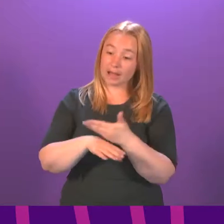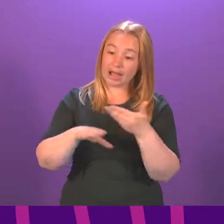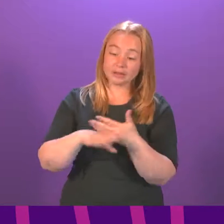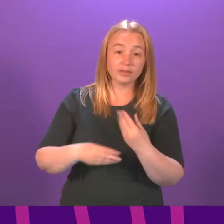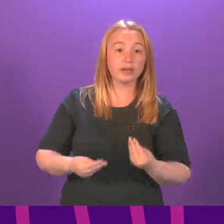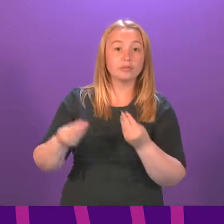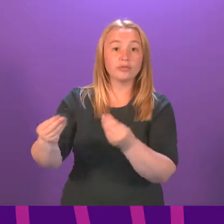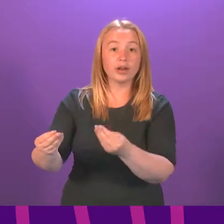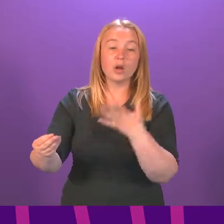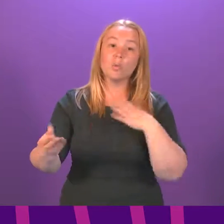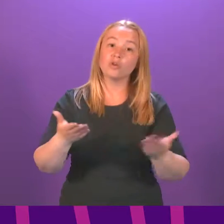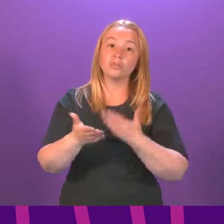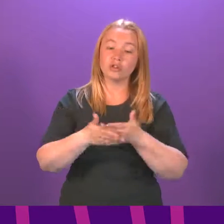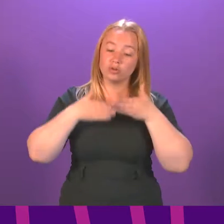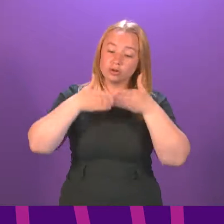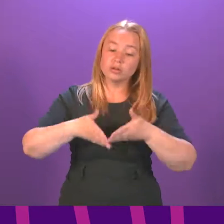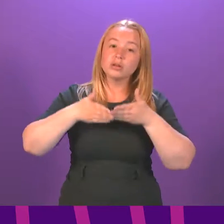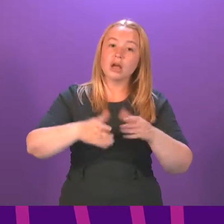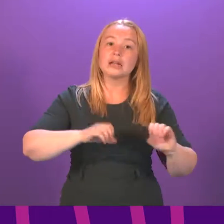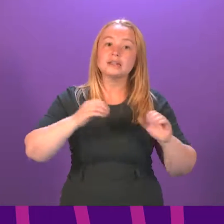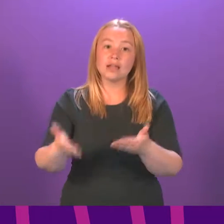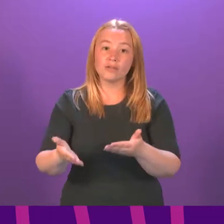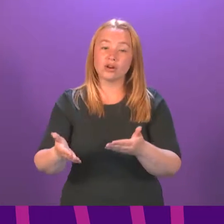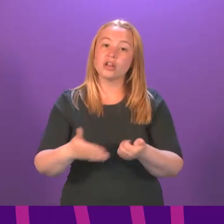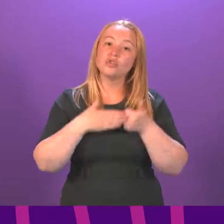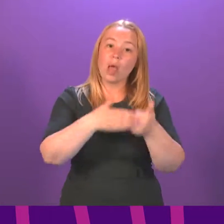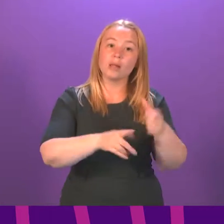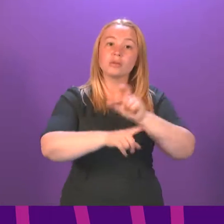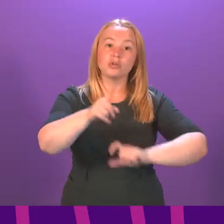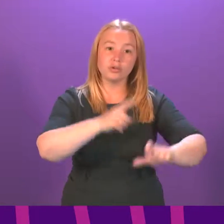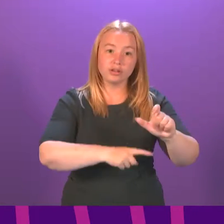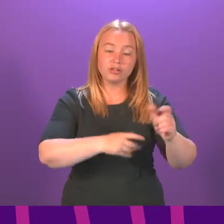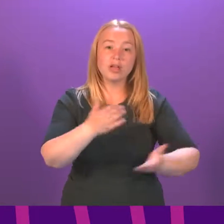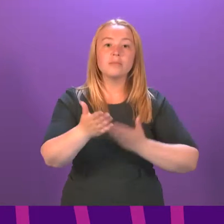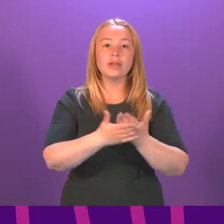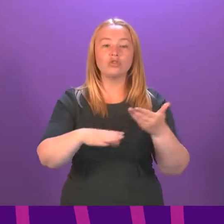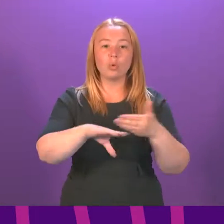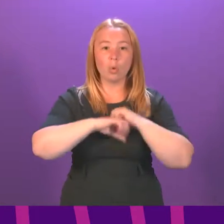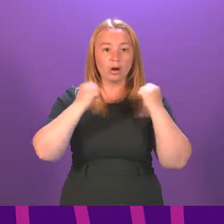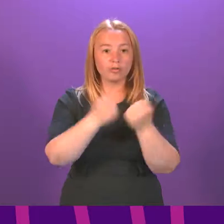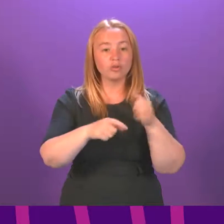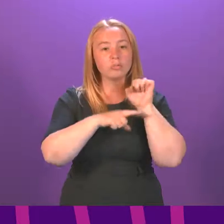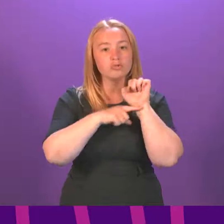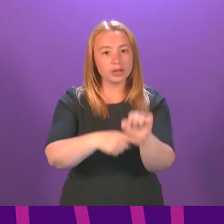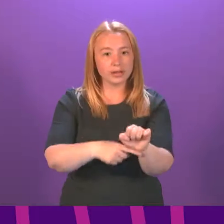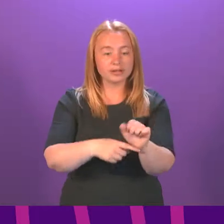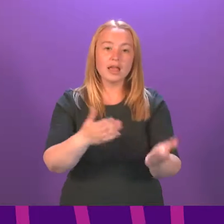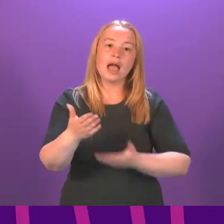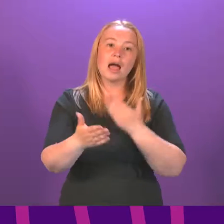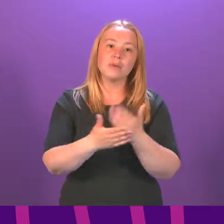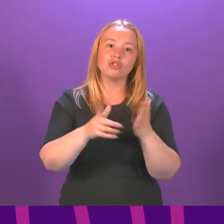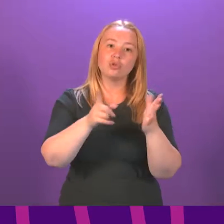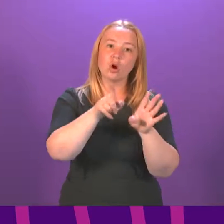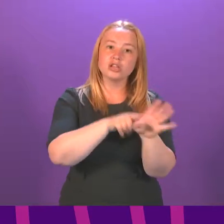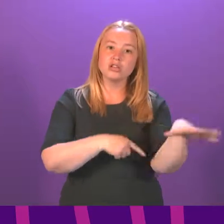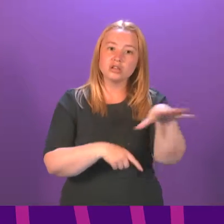is to ensure that there are vessels delivered for the communities that rely on them, to ensure that the workforce are protected and to ensure that there is a viable future for